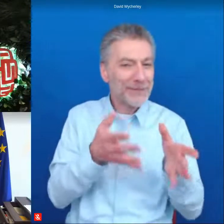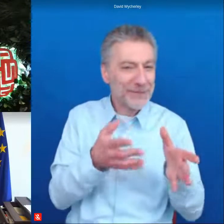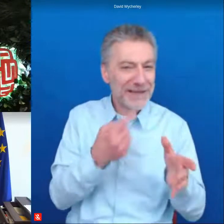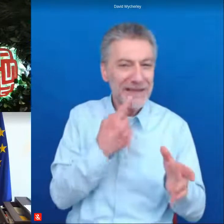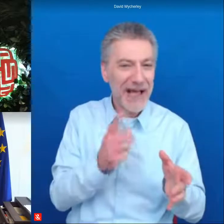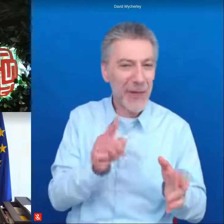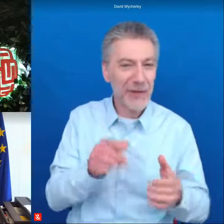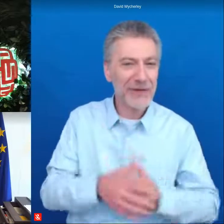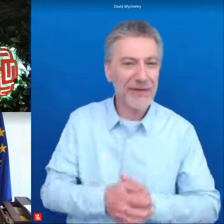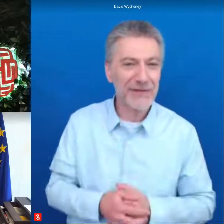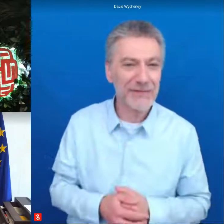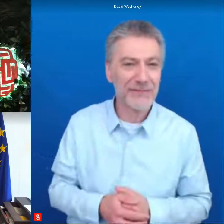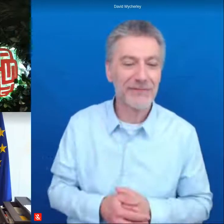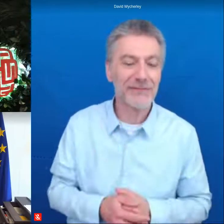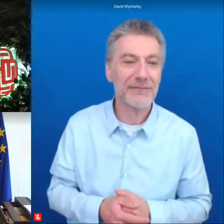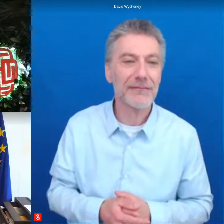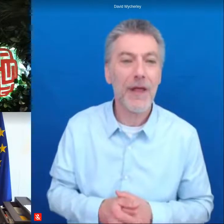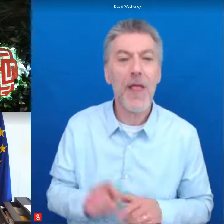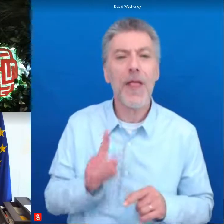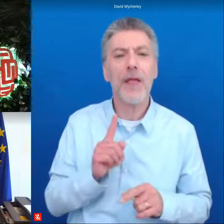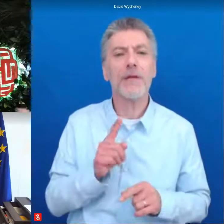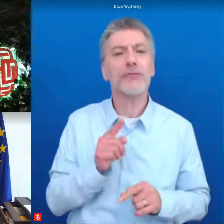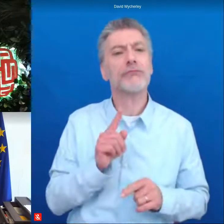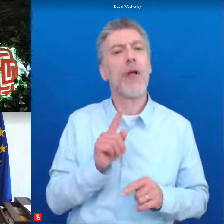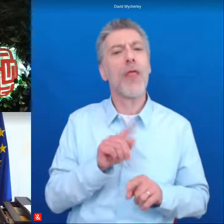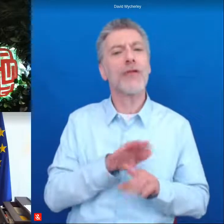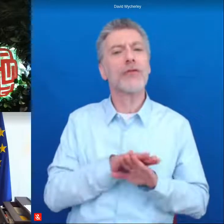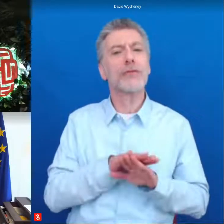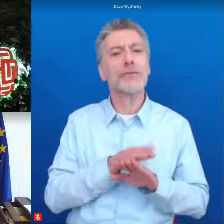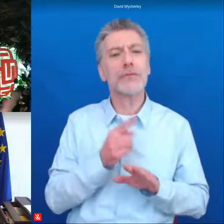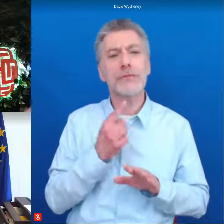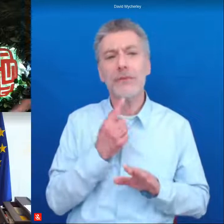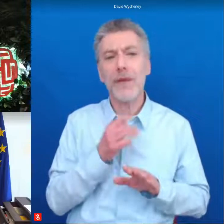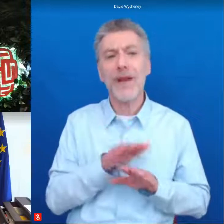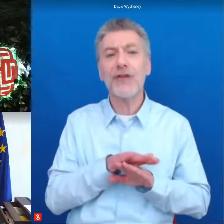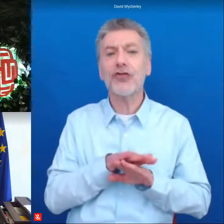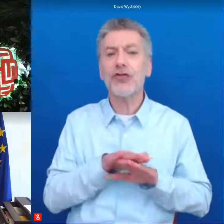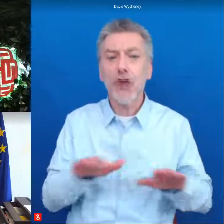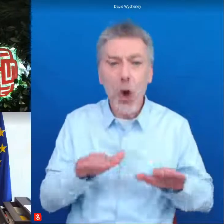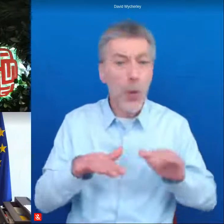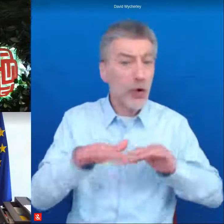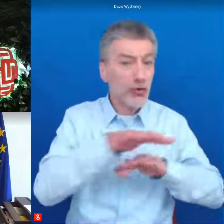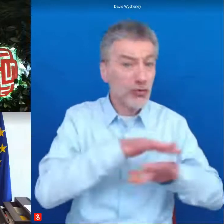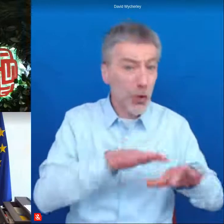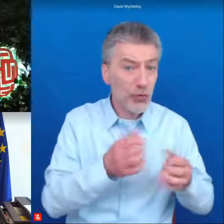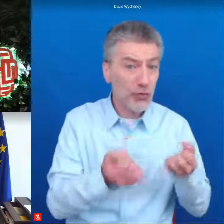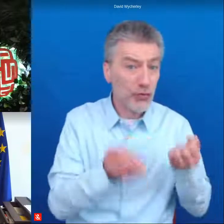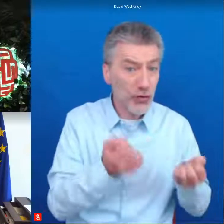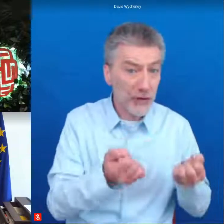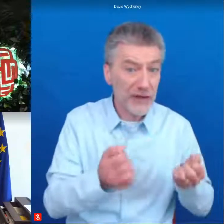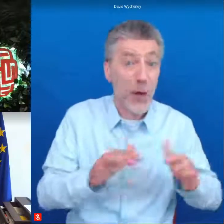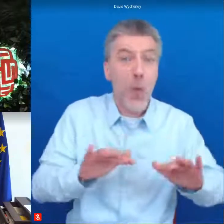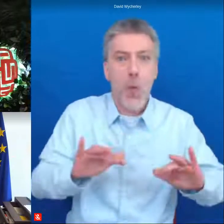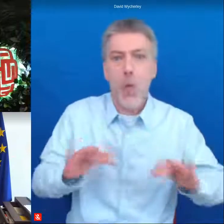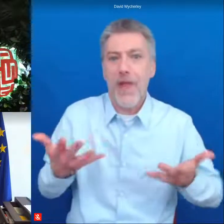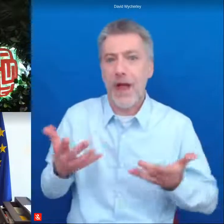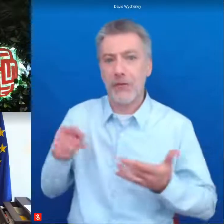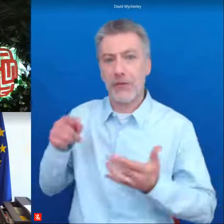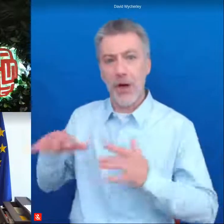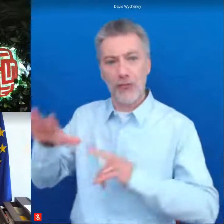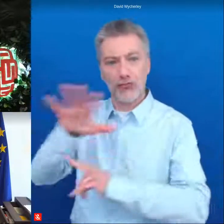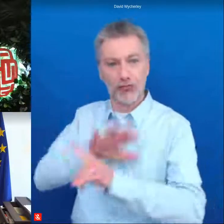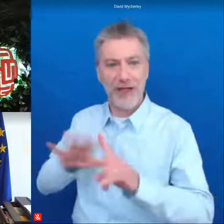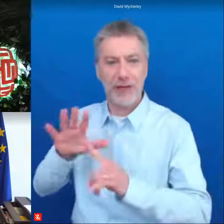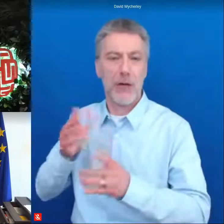uh by the commissioner there's no regional uh there's no social justice without uh uh regional justice um